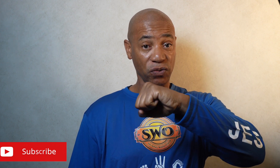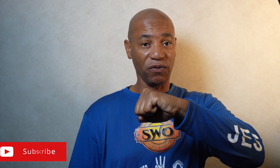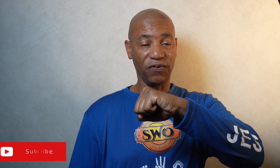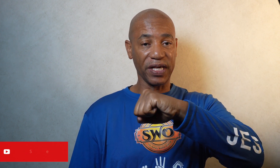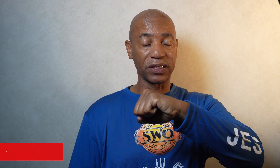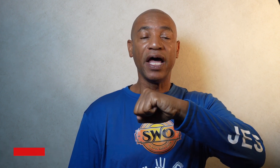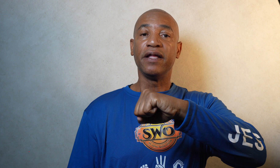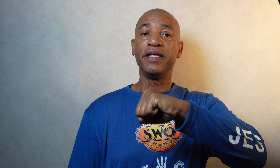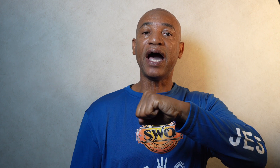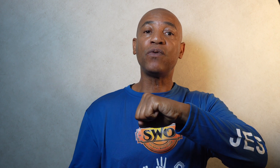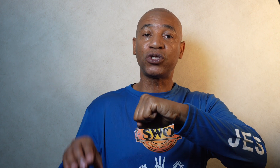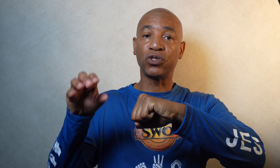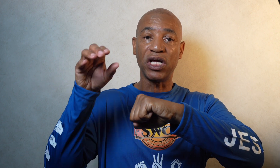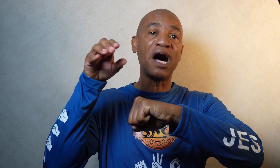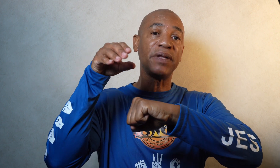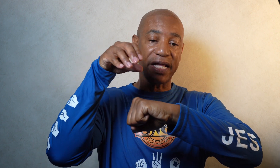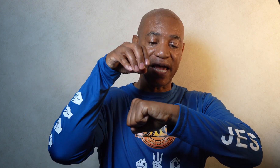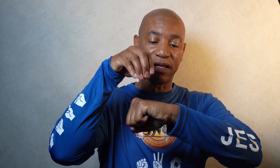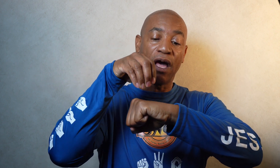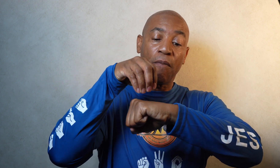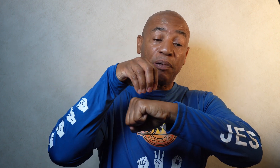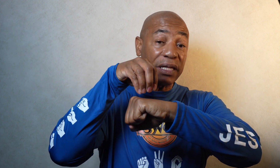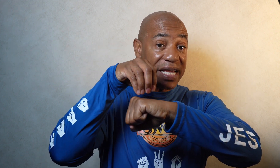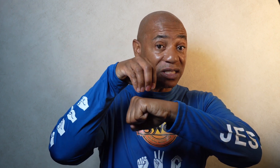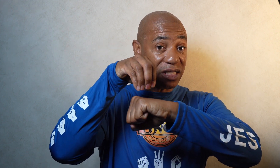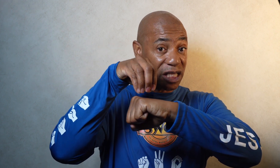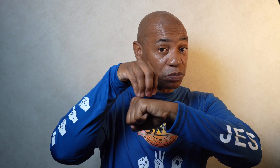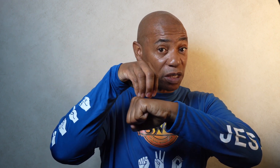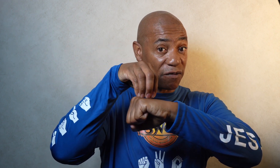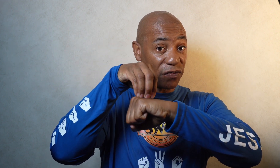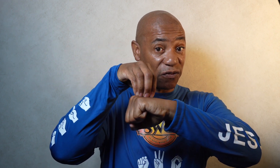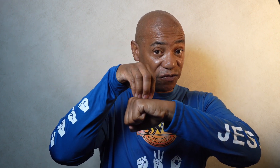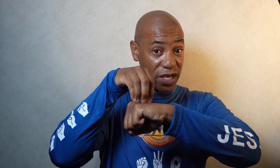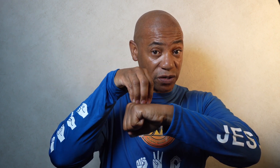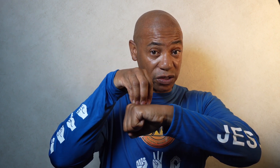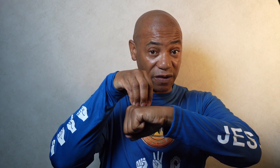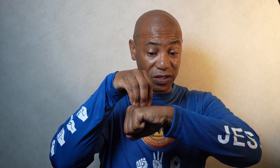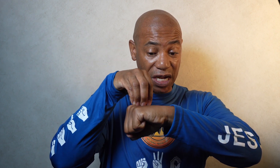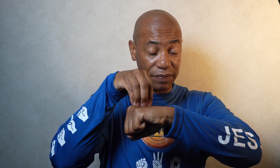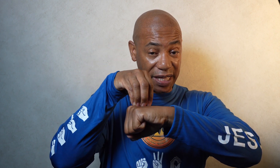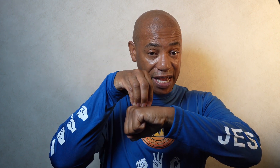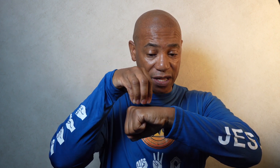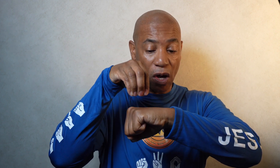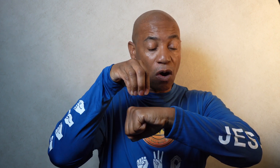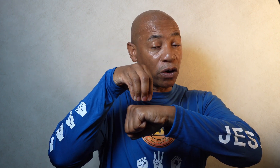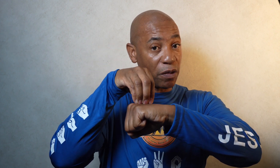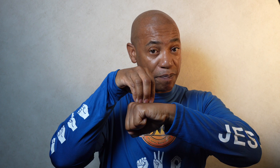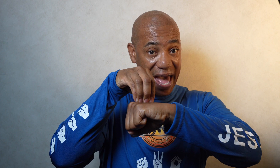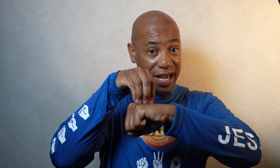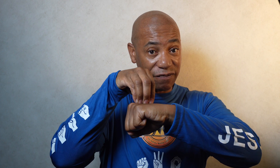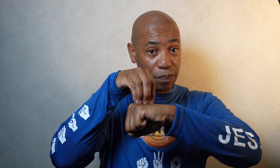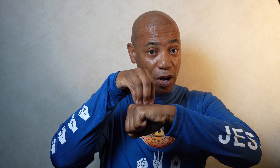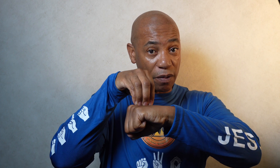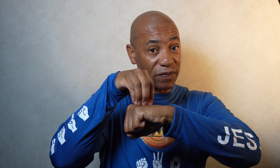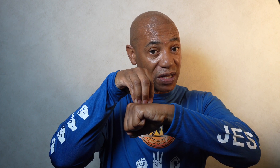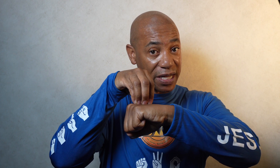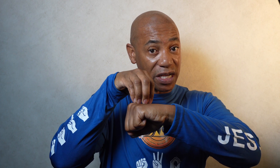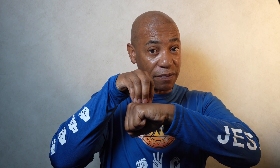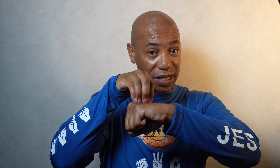do the fist. Now with your dominant hand place the tips of the fingers of the dominant hand on the back of the palm of non-dominant